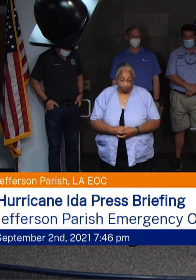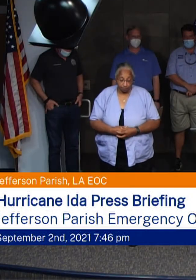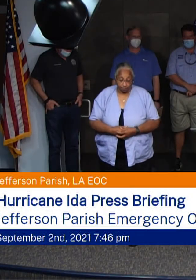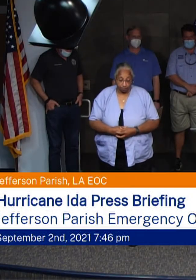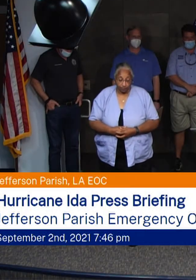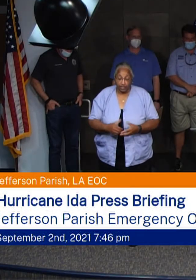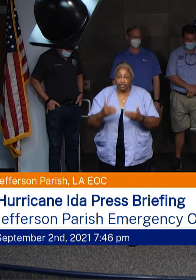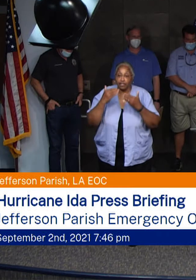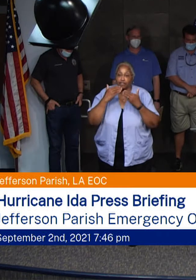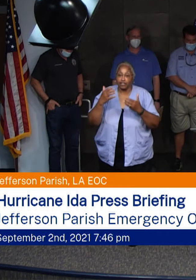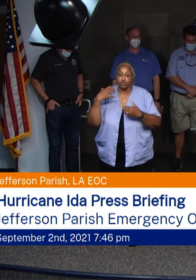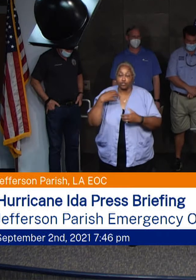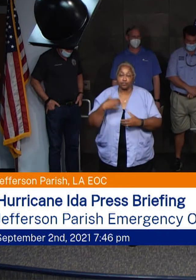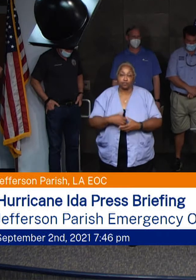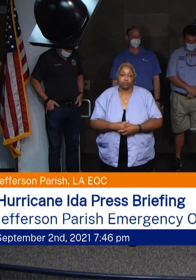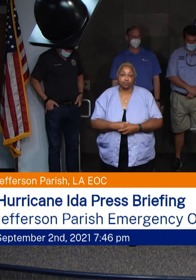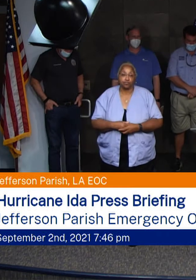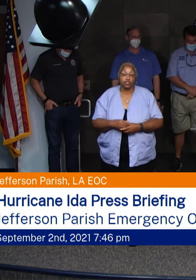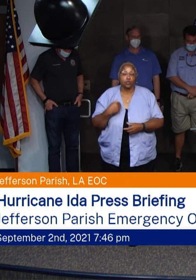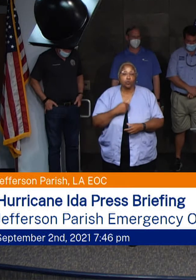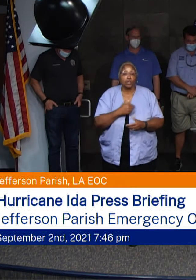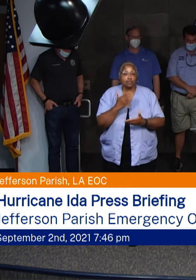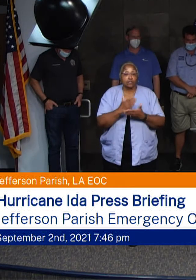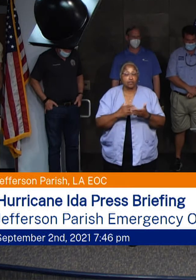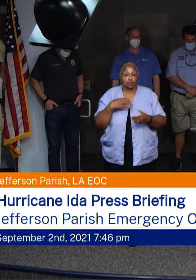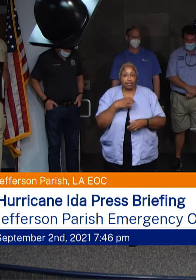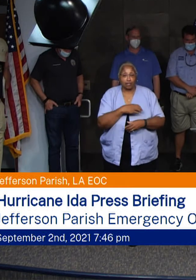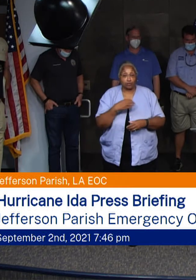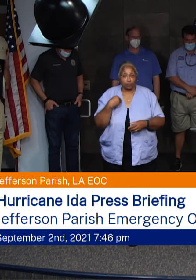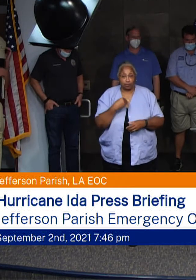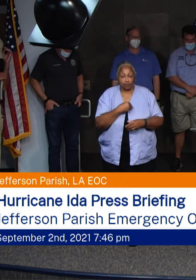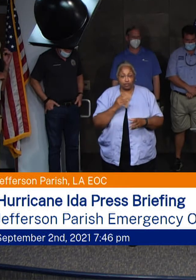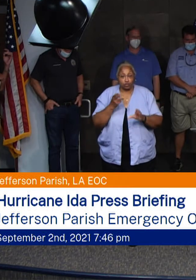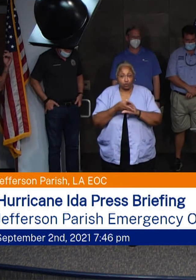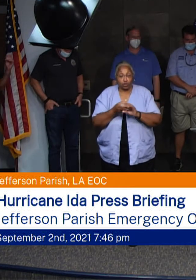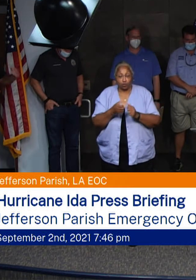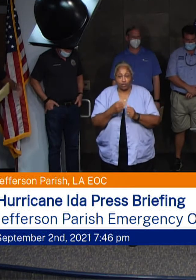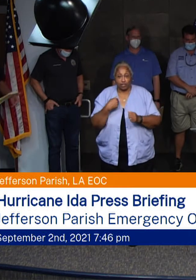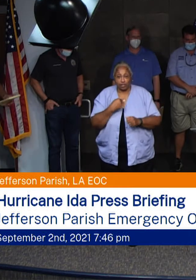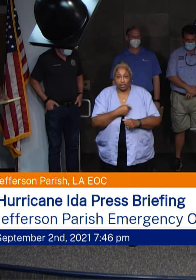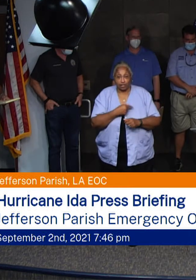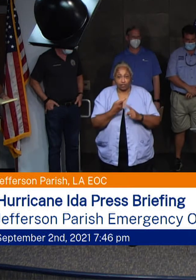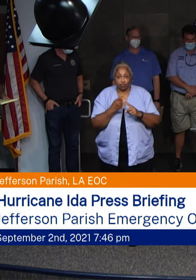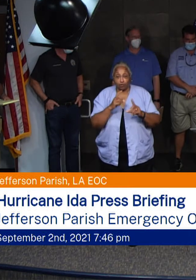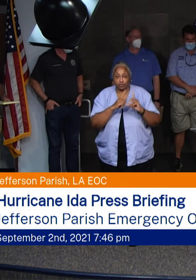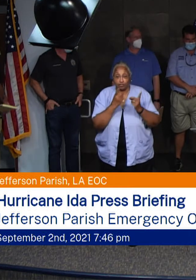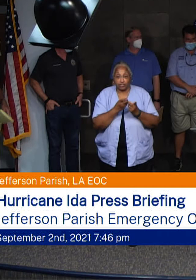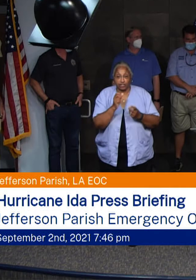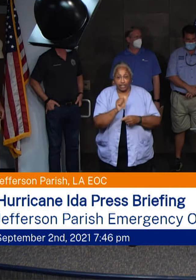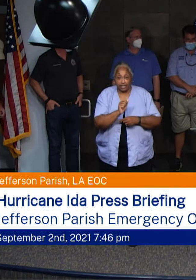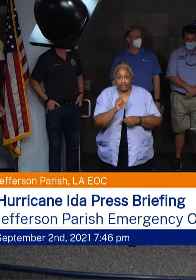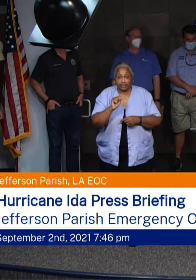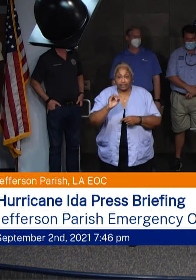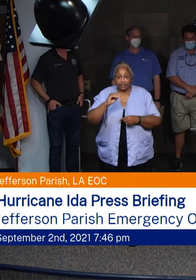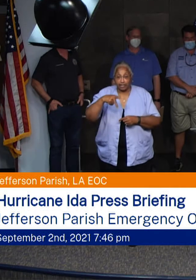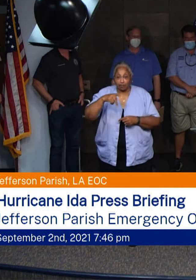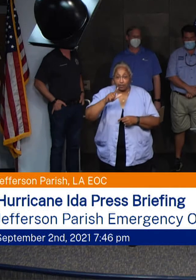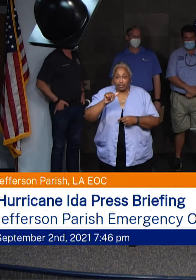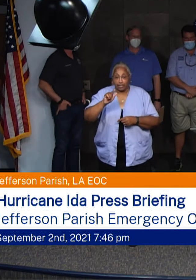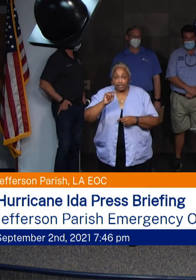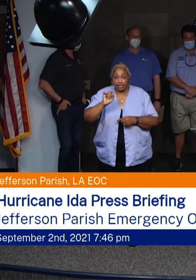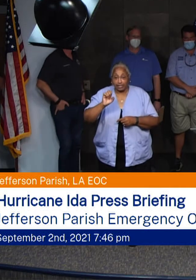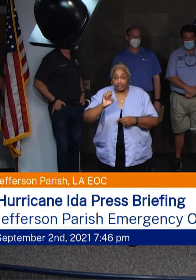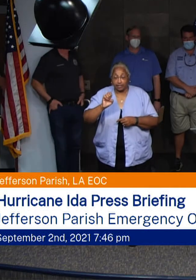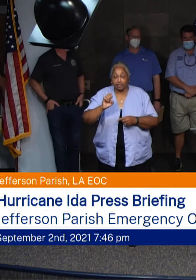Thank you, Chief Adams. We have some council members joining us tonight. So we have councilman at large for Division A, Ricky Template, councilman for